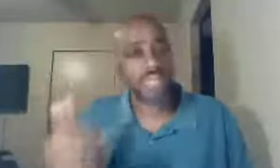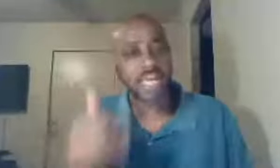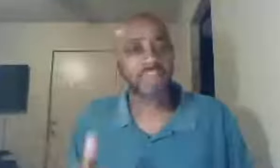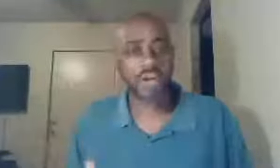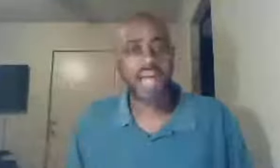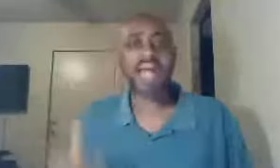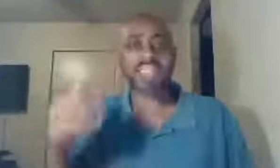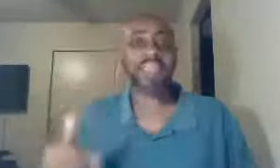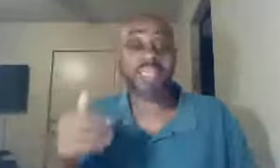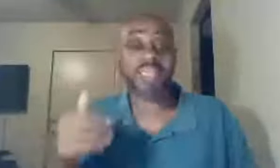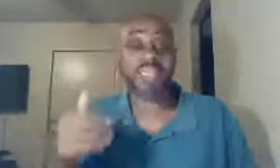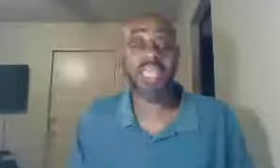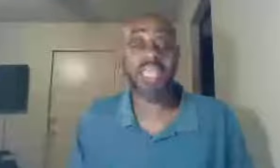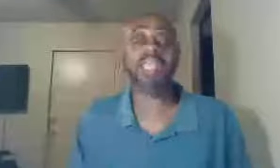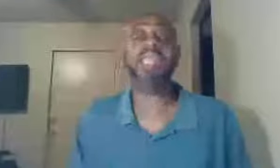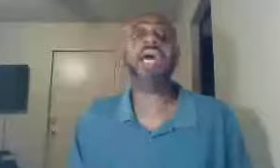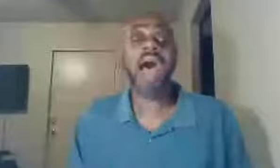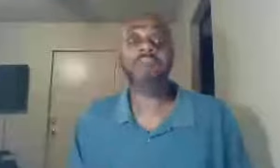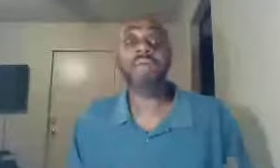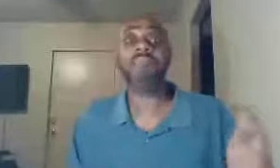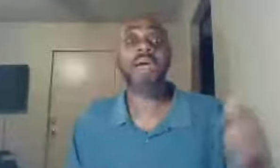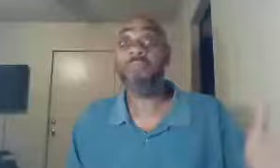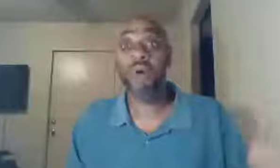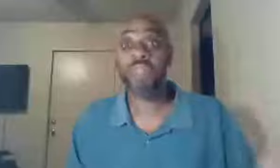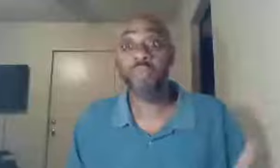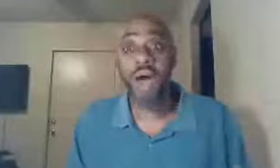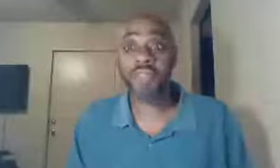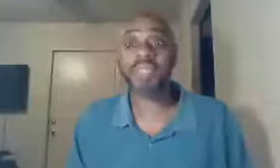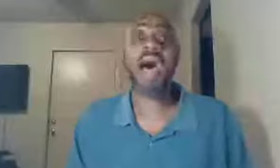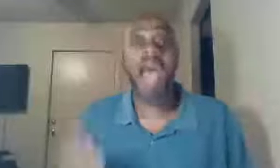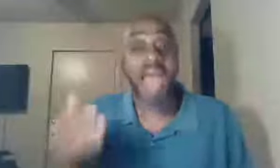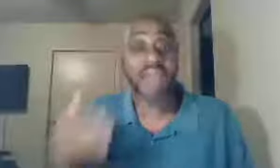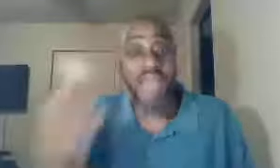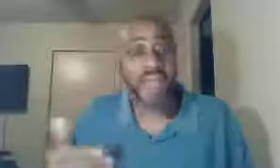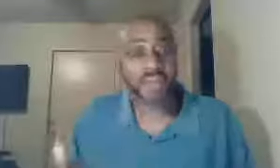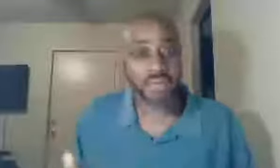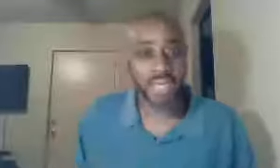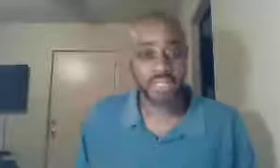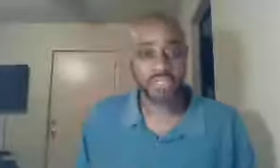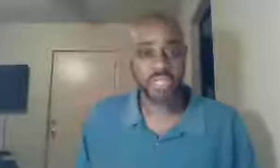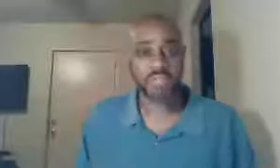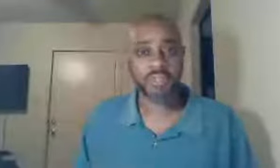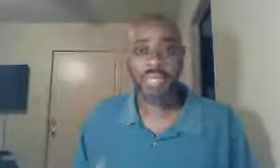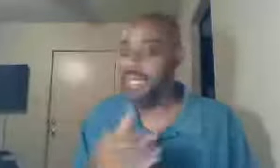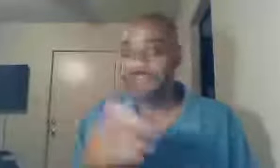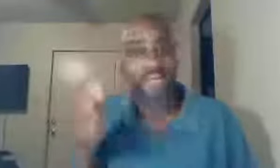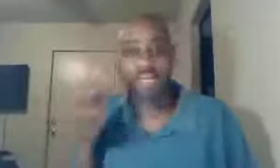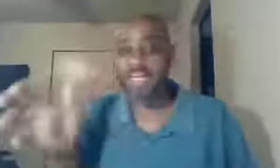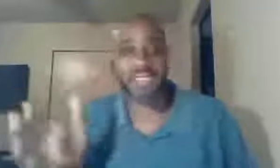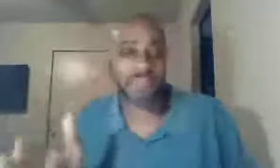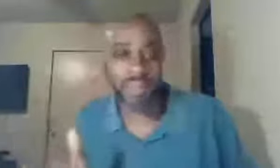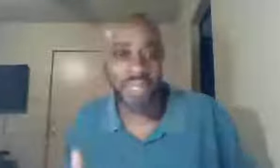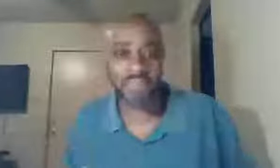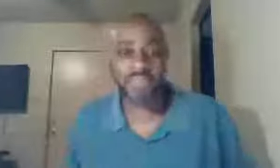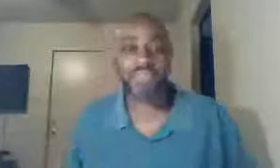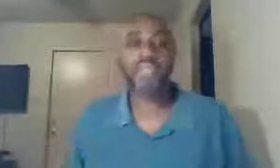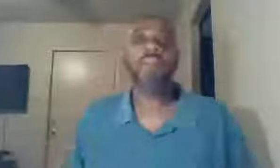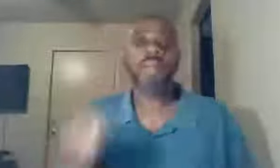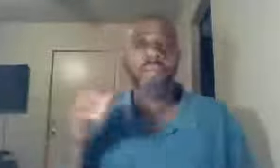believer, I got saved at 17, I've been married more than once, I have erred, ladies and gentlemen, again, I'm not here to get into my business, but the